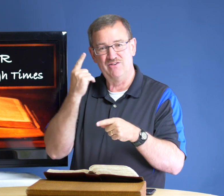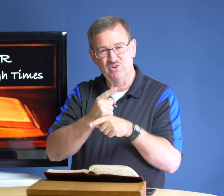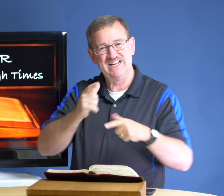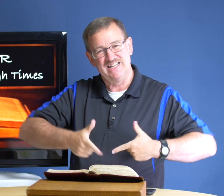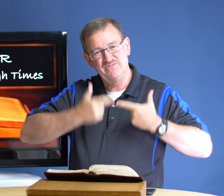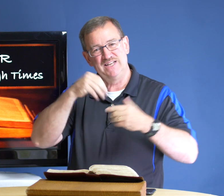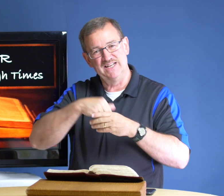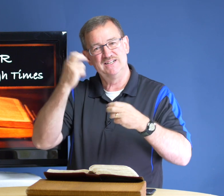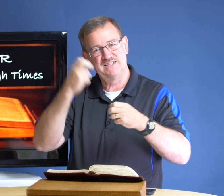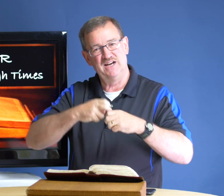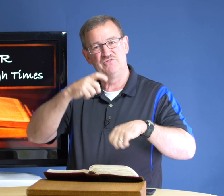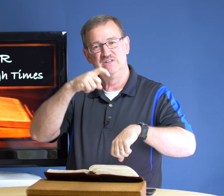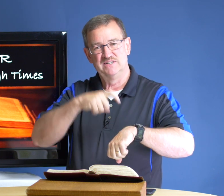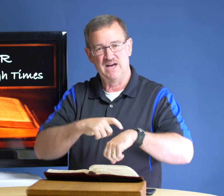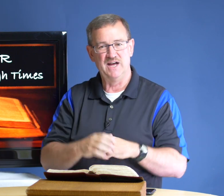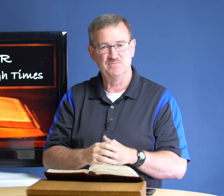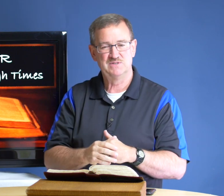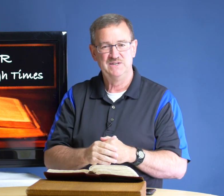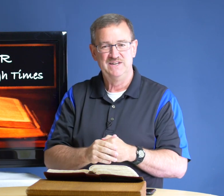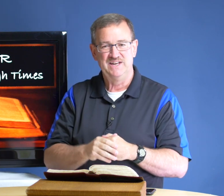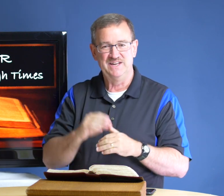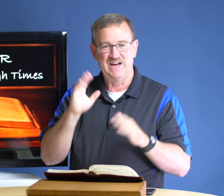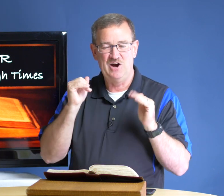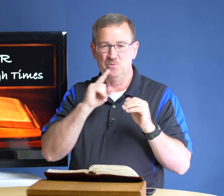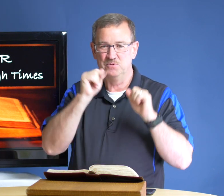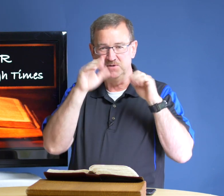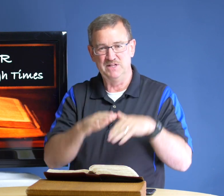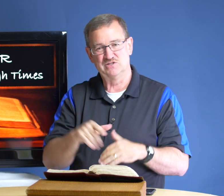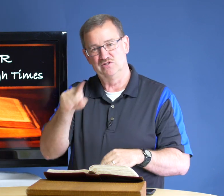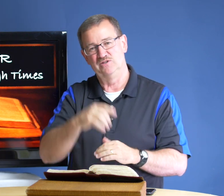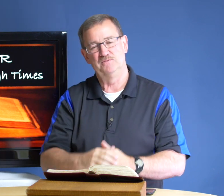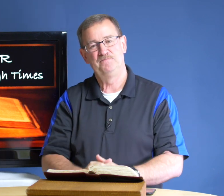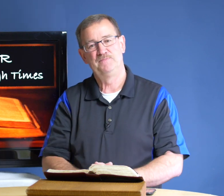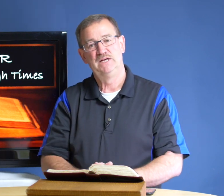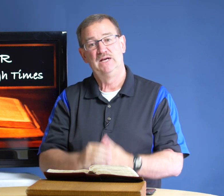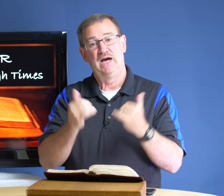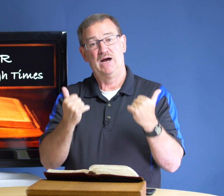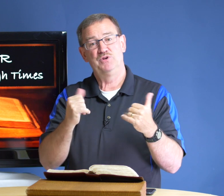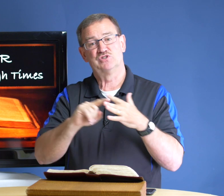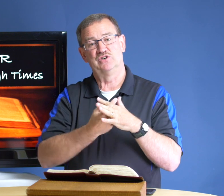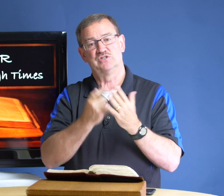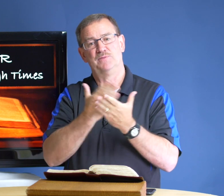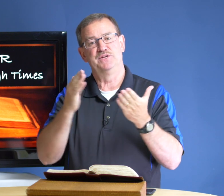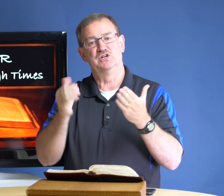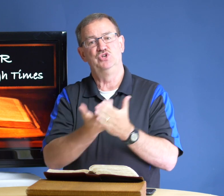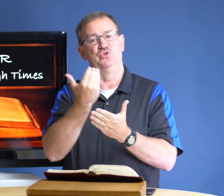have right living in tough times and i hope it'll be a blessing to you i want to start something new